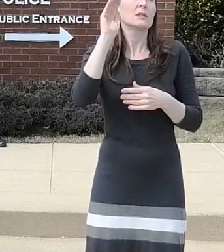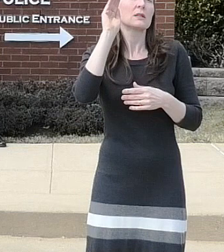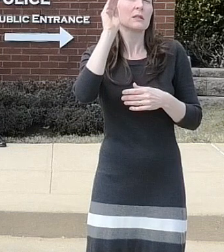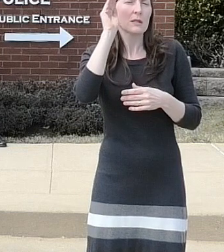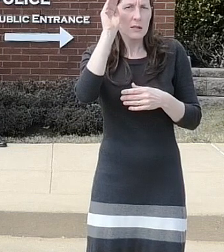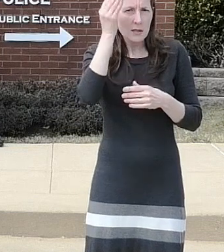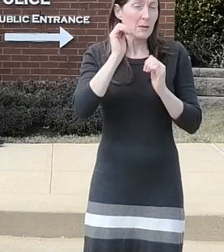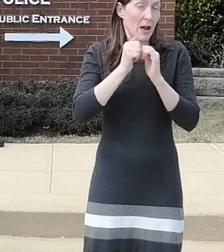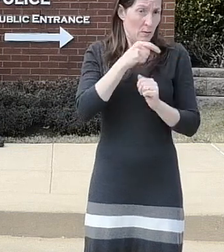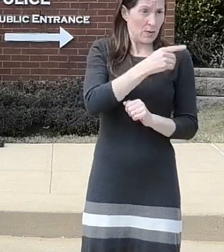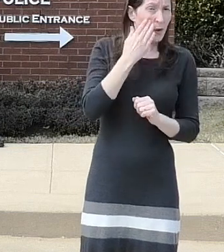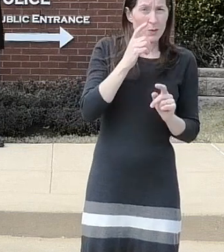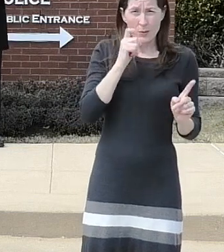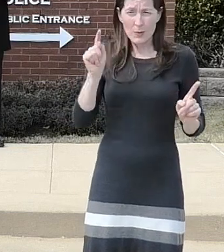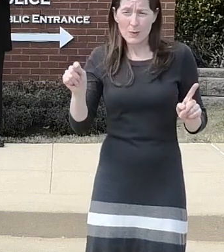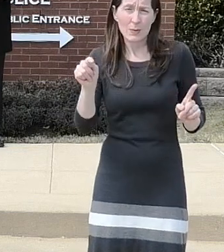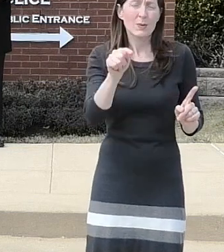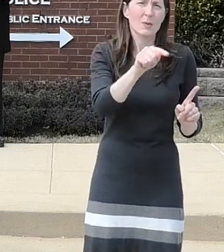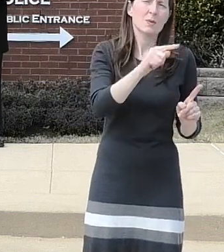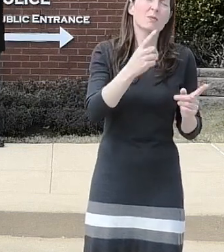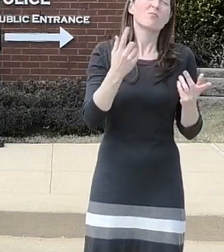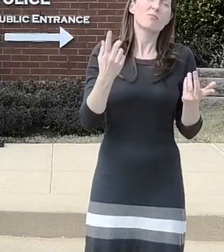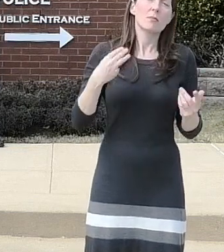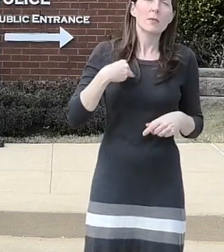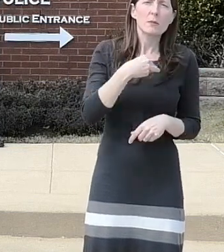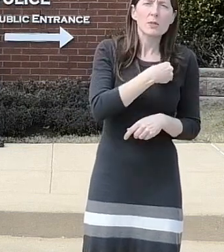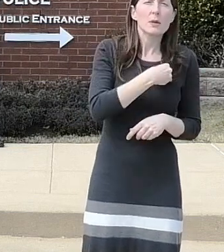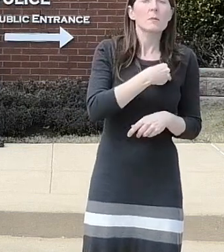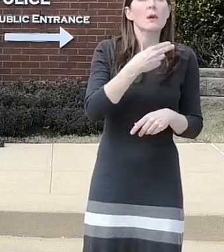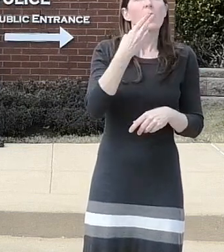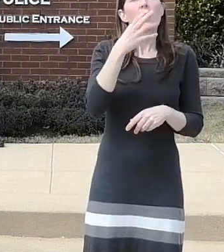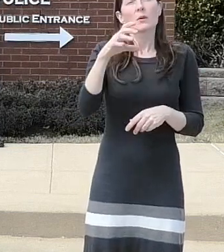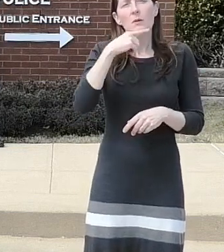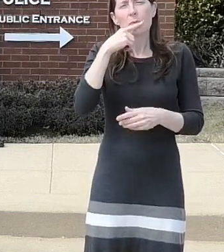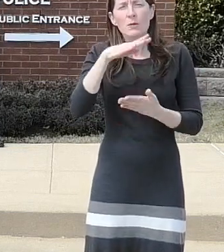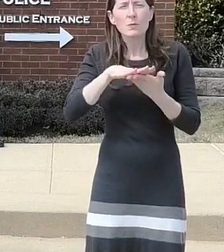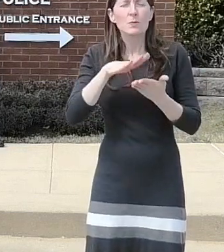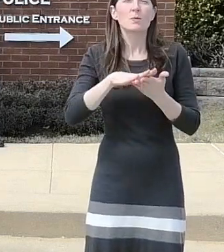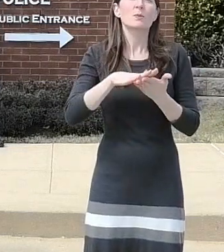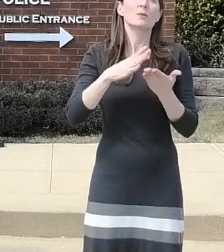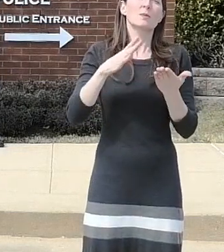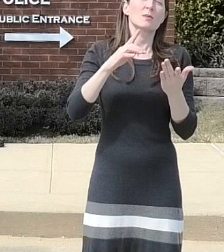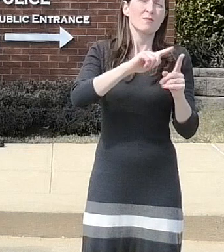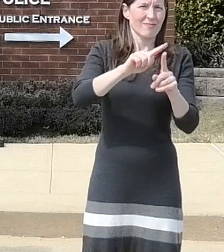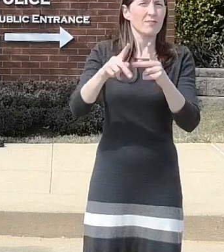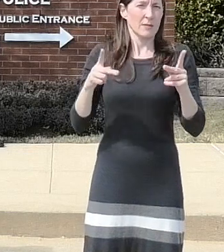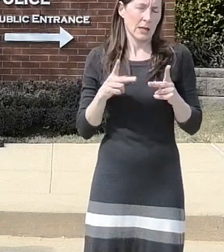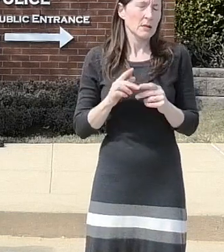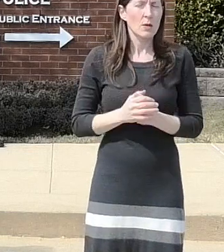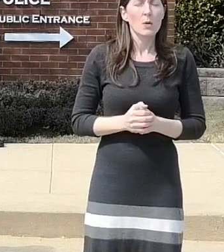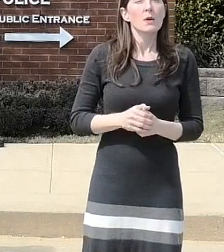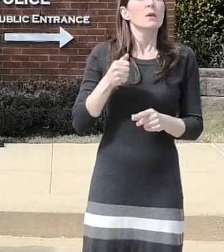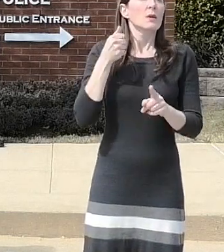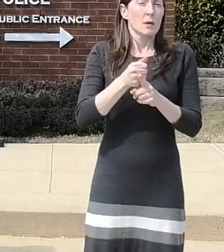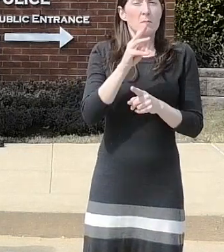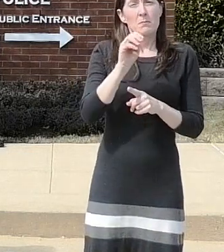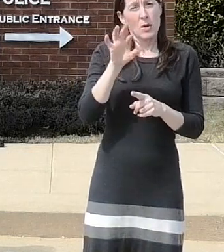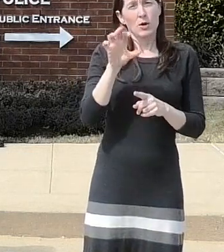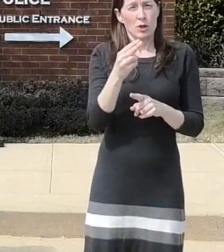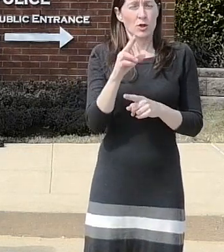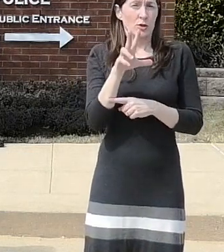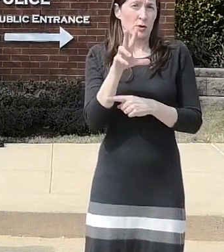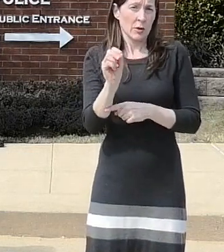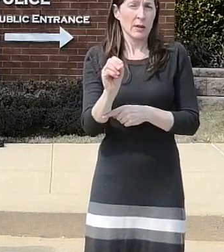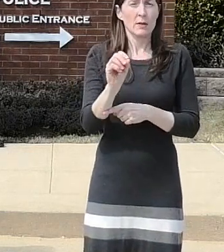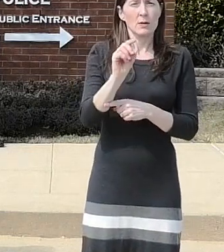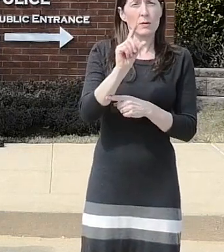associations and partnerships in howard county schools on march 3rd 2021 investigators from multiple